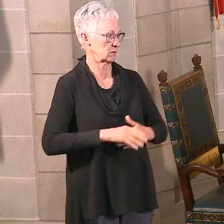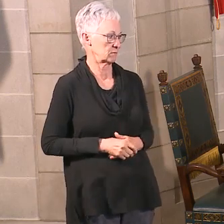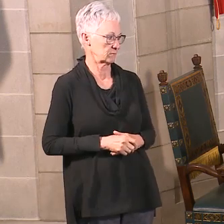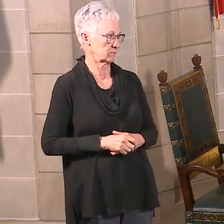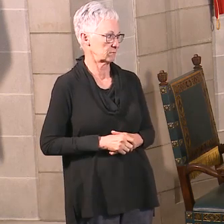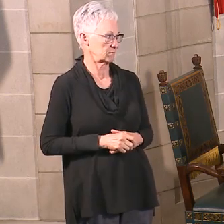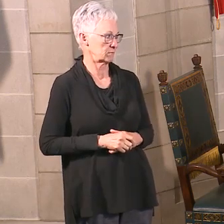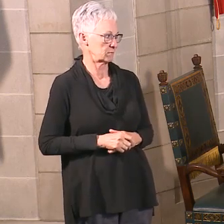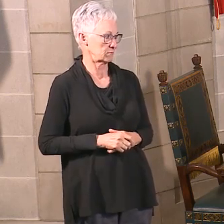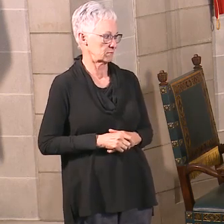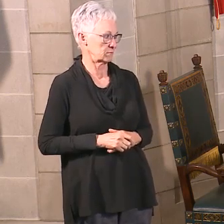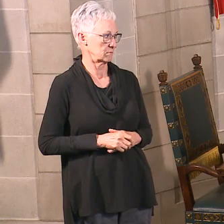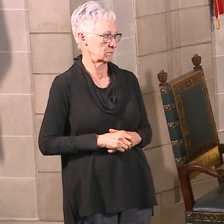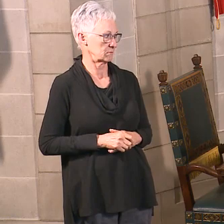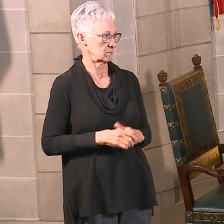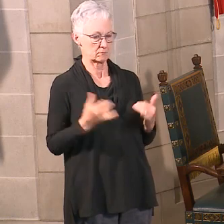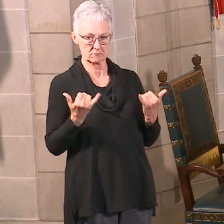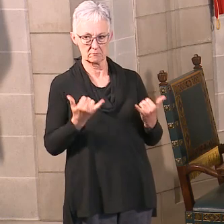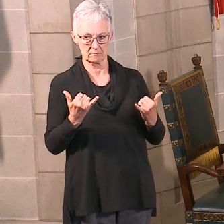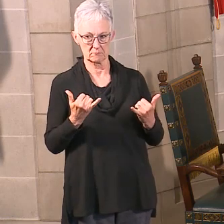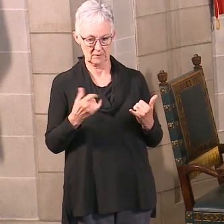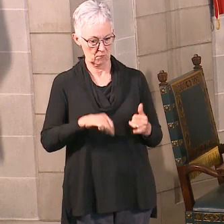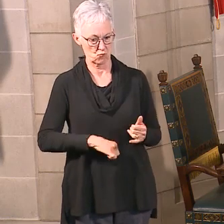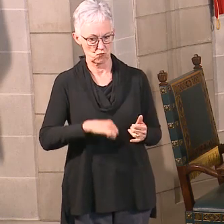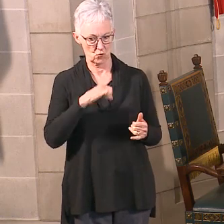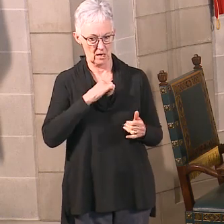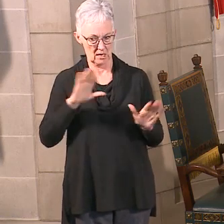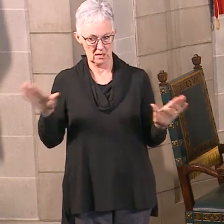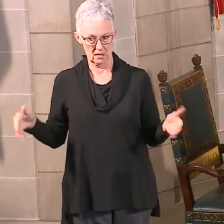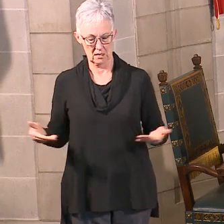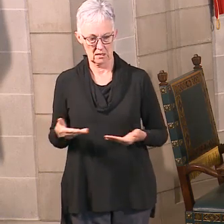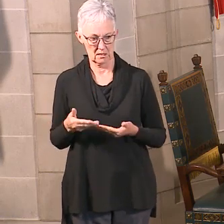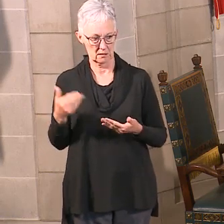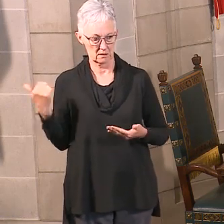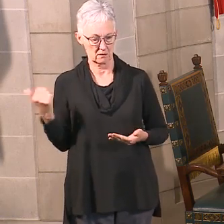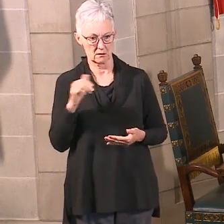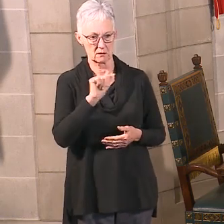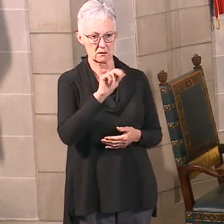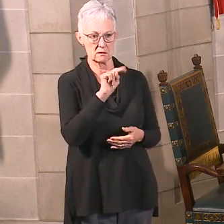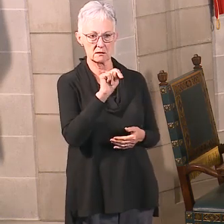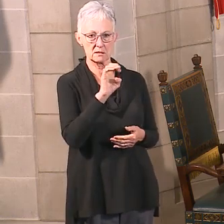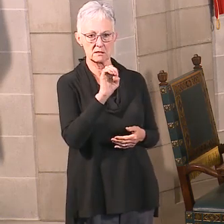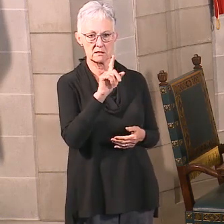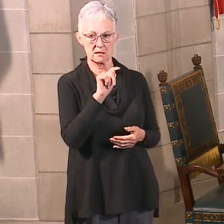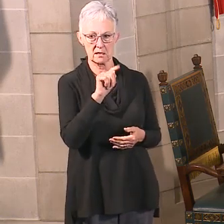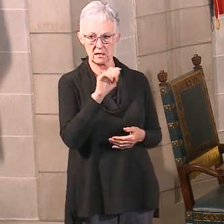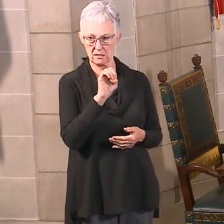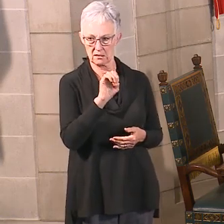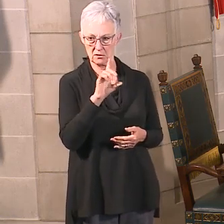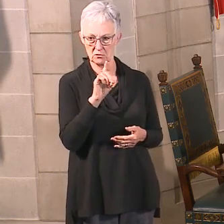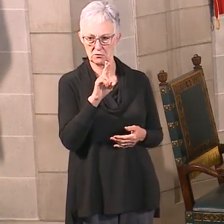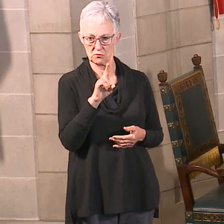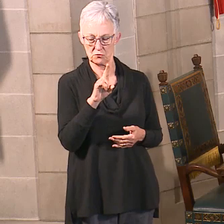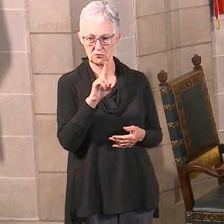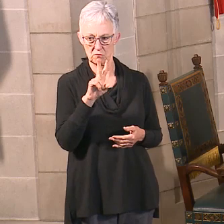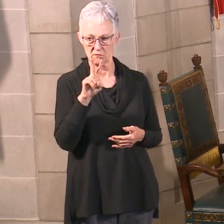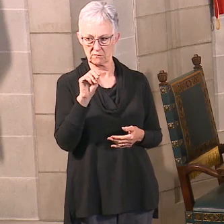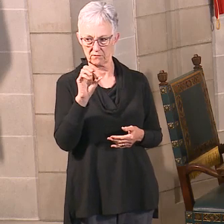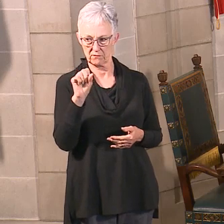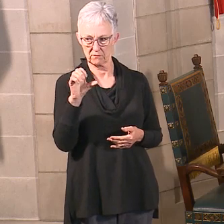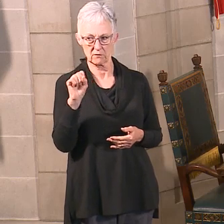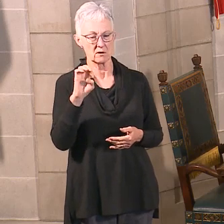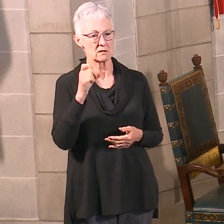So now it's my privilege to introduce Annette DuBoss, who serves as the Executive Director